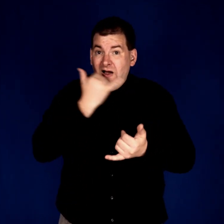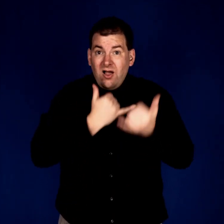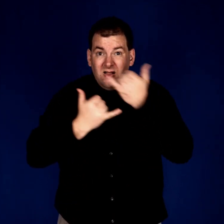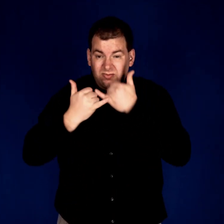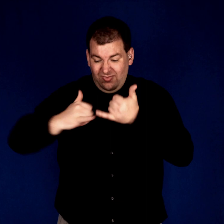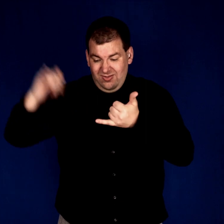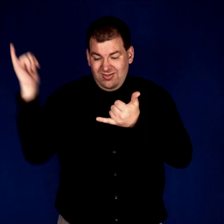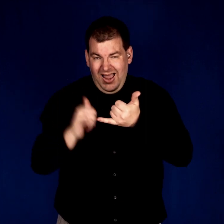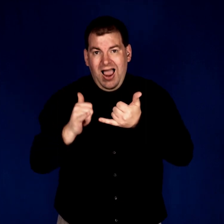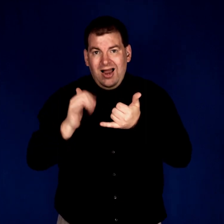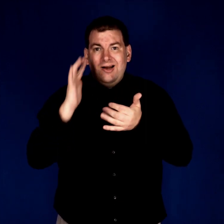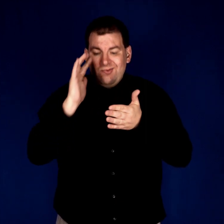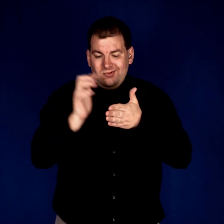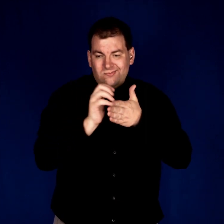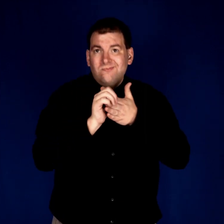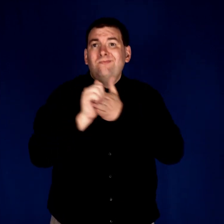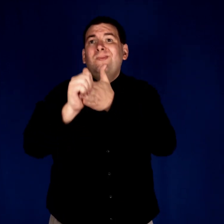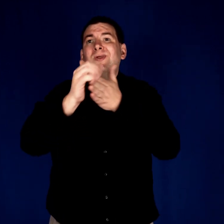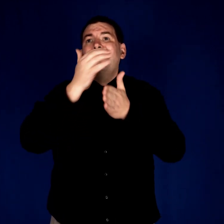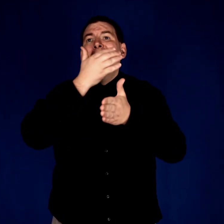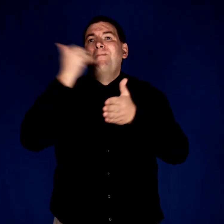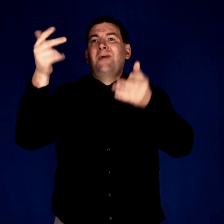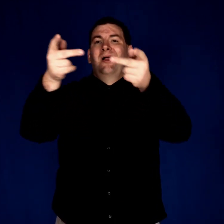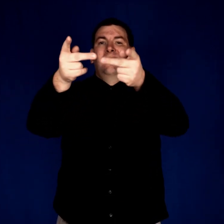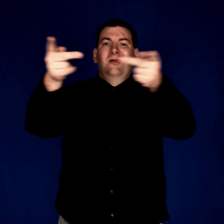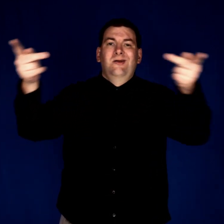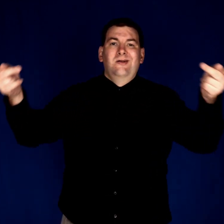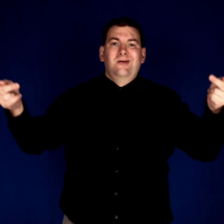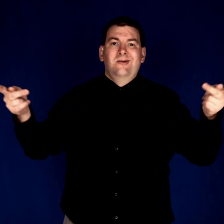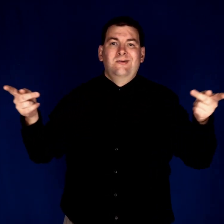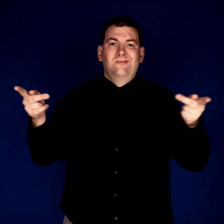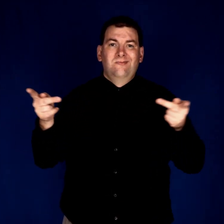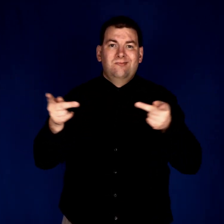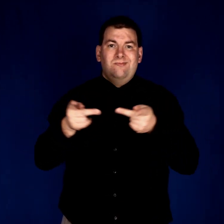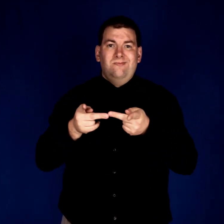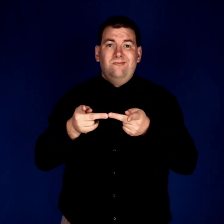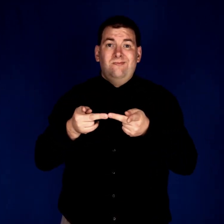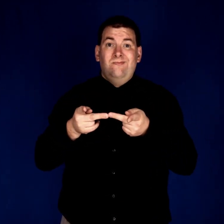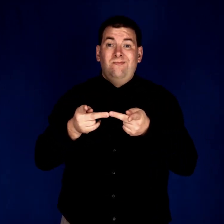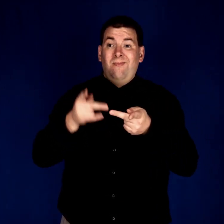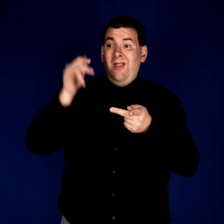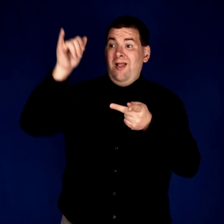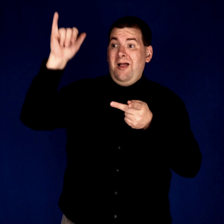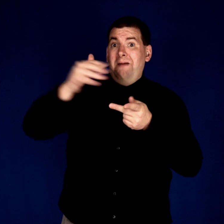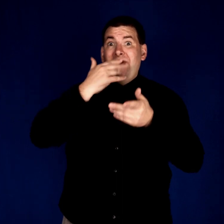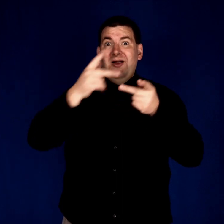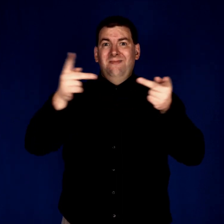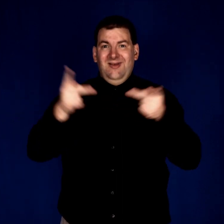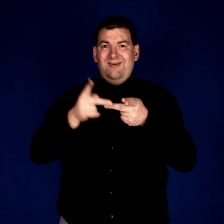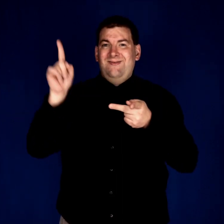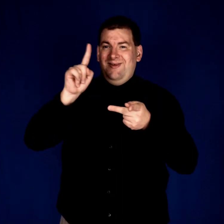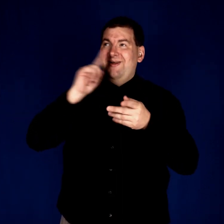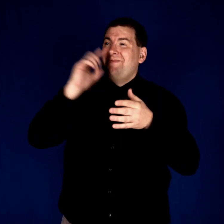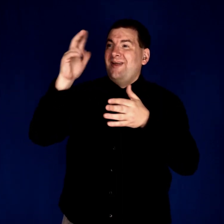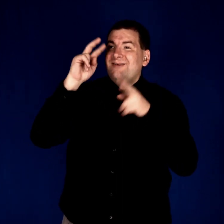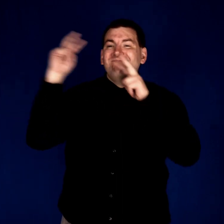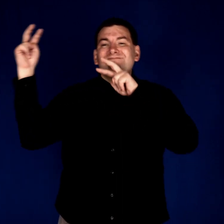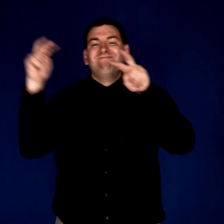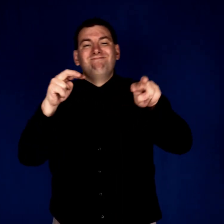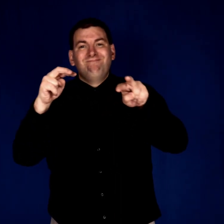own mistakes Take us to a better place Where we can be held